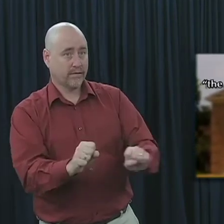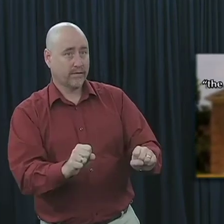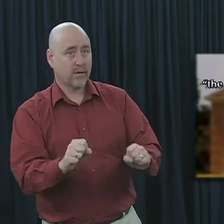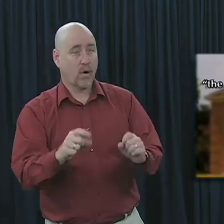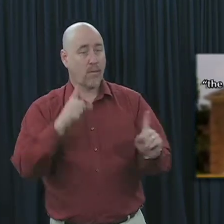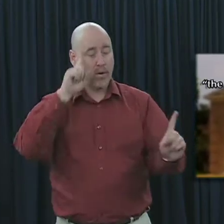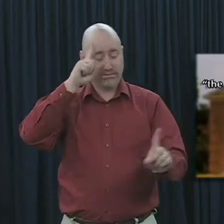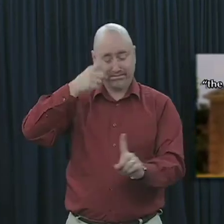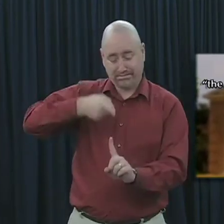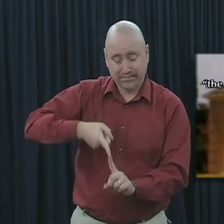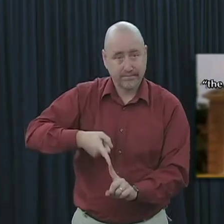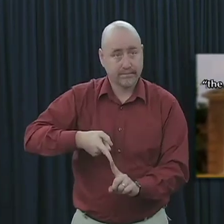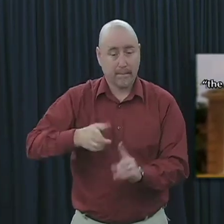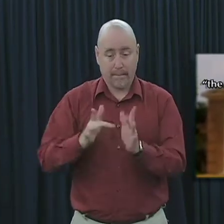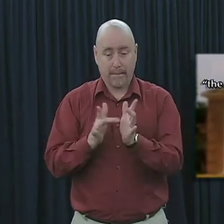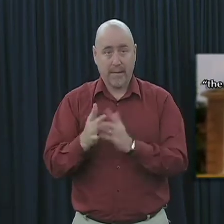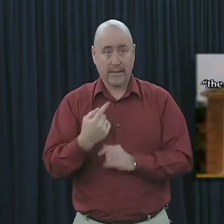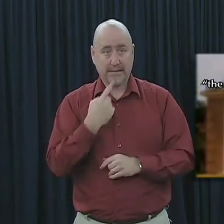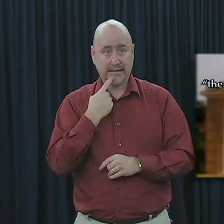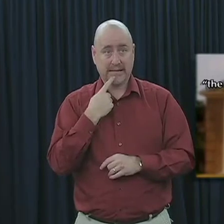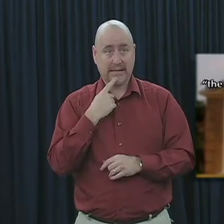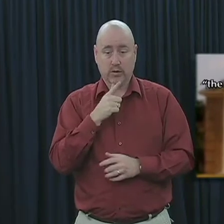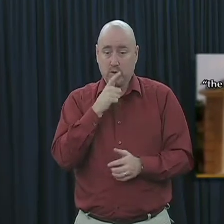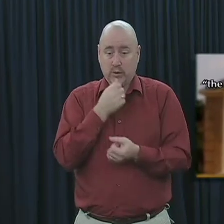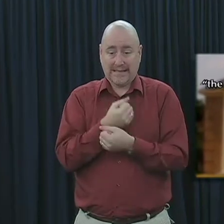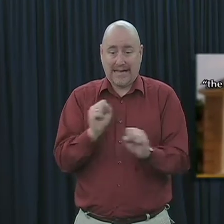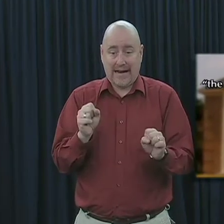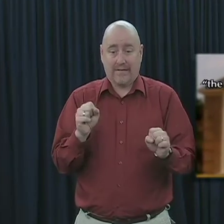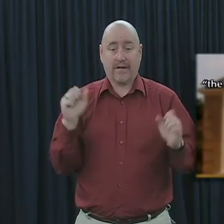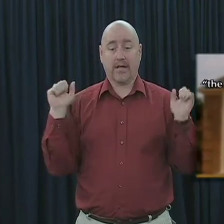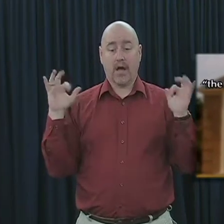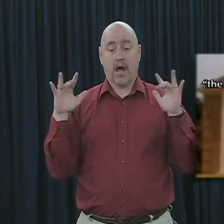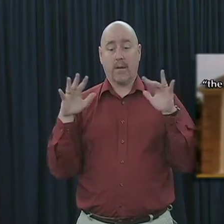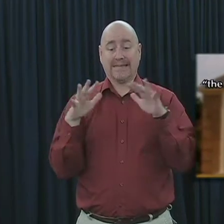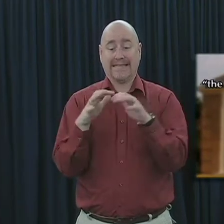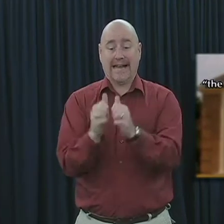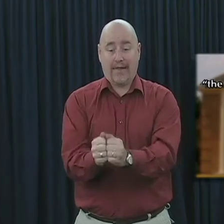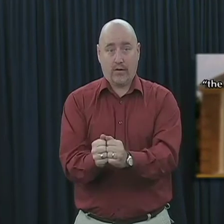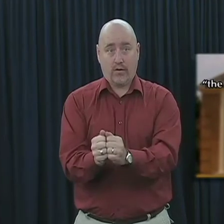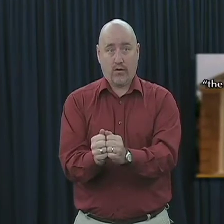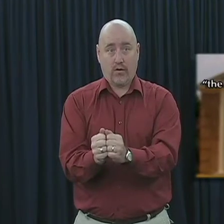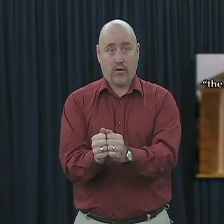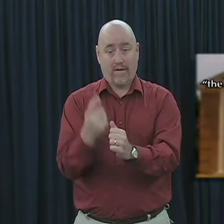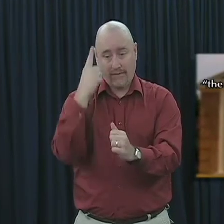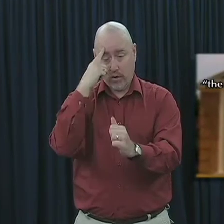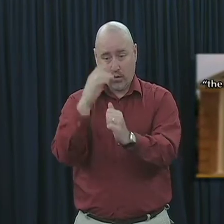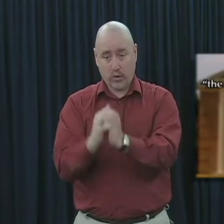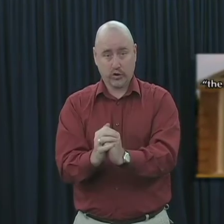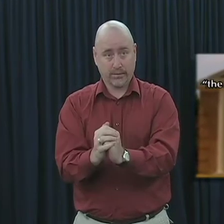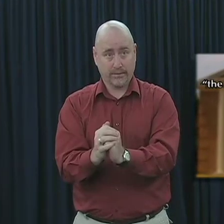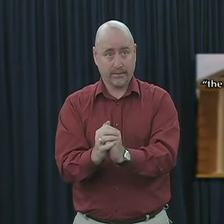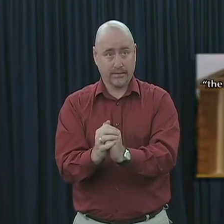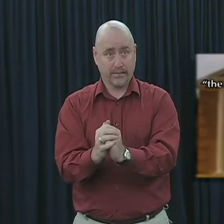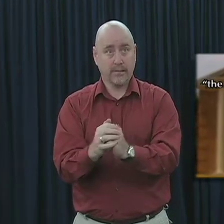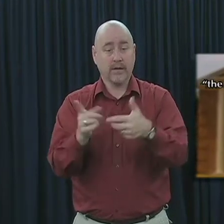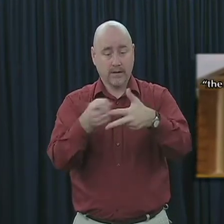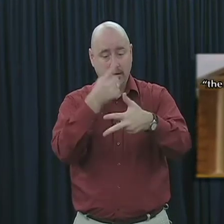sense, when the Bible speaks of the saved coming together in an assembly for worship. In all three cases,